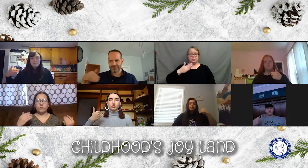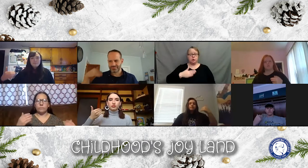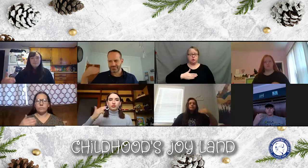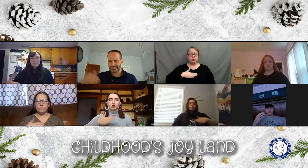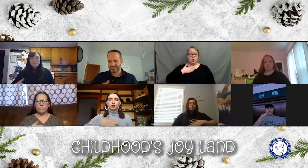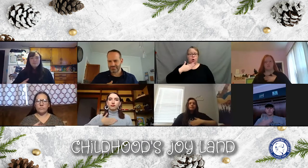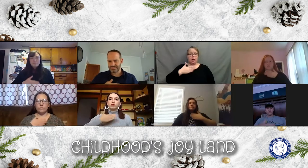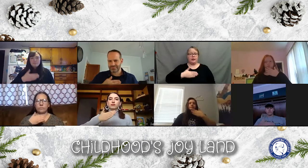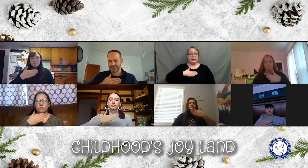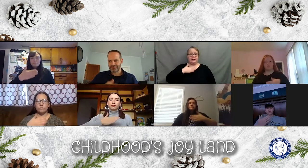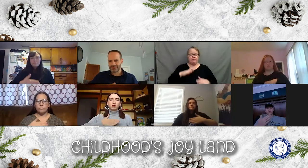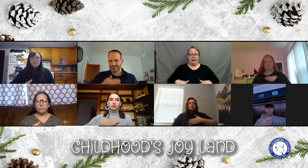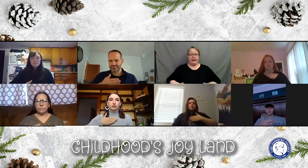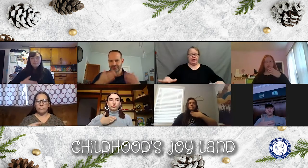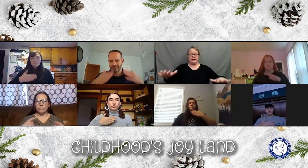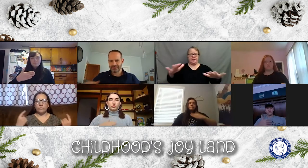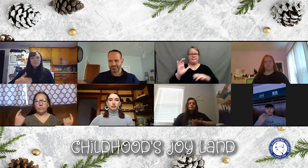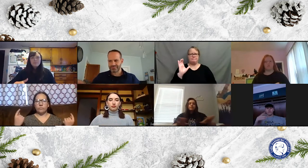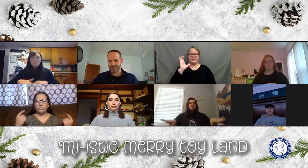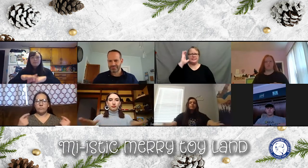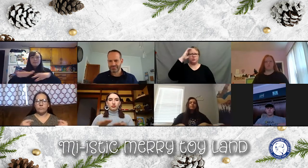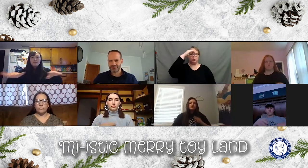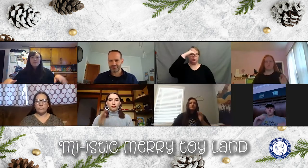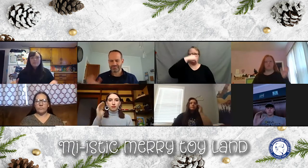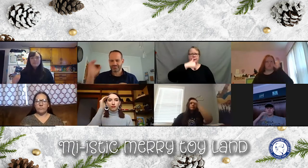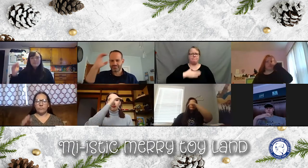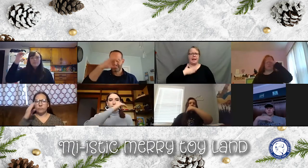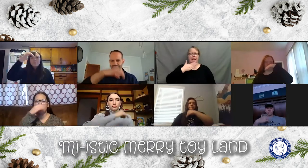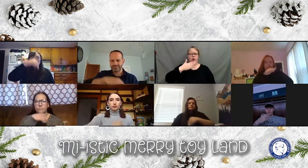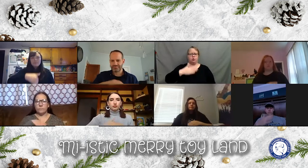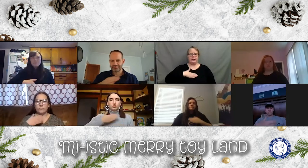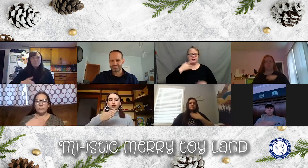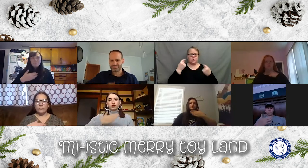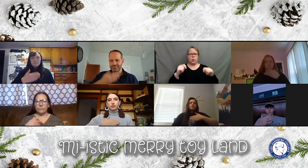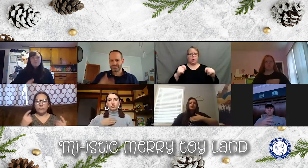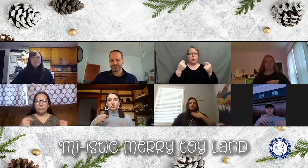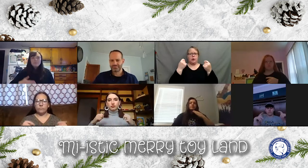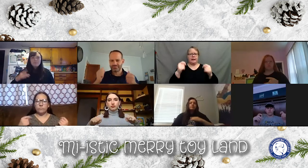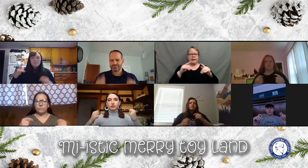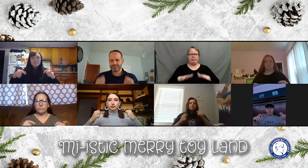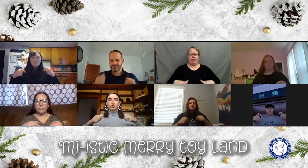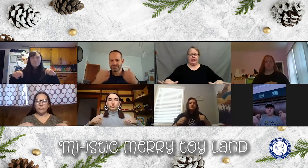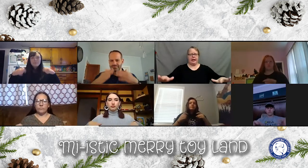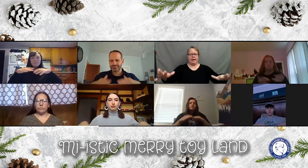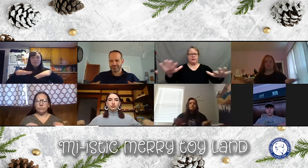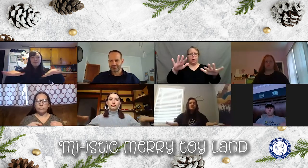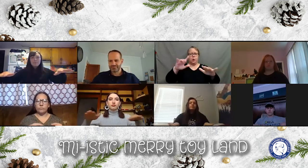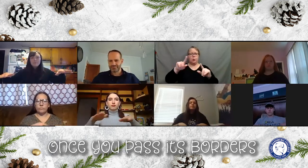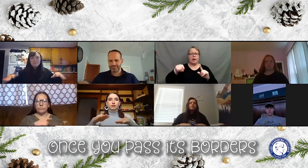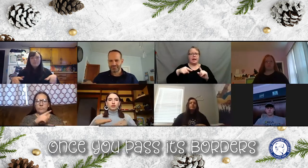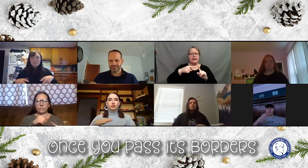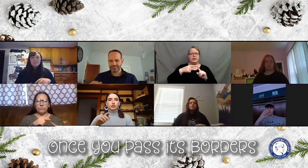Childhood's Toilet, mystic memory's Toilet,